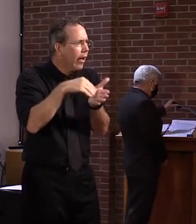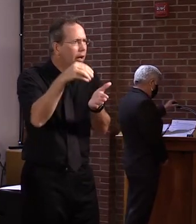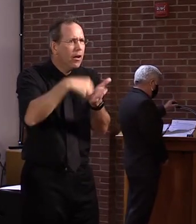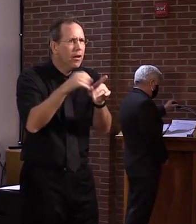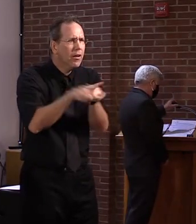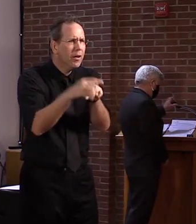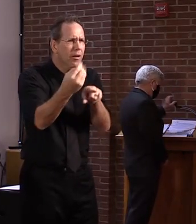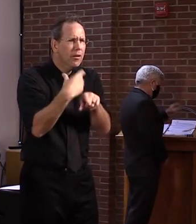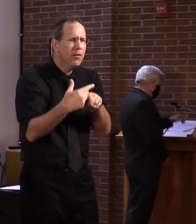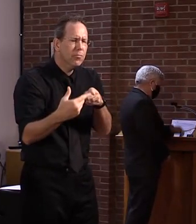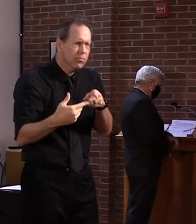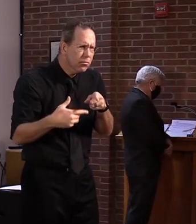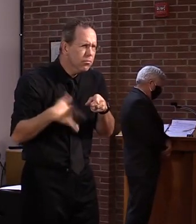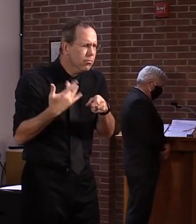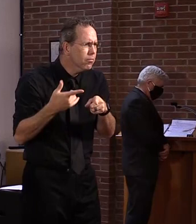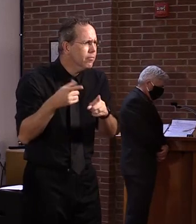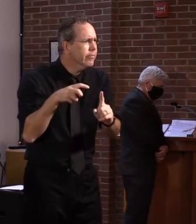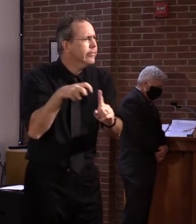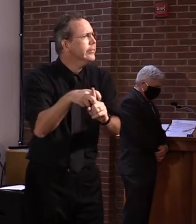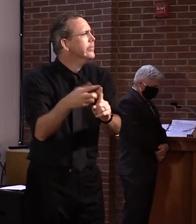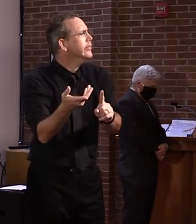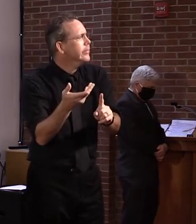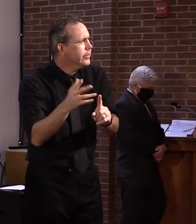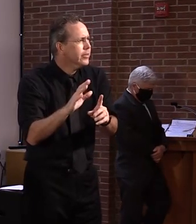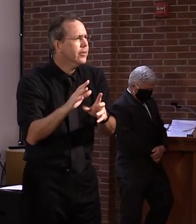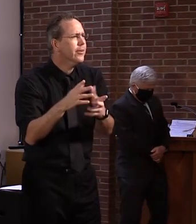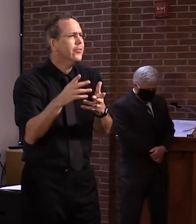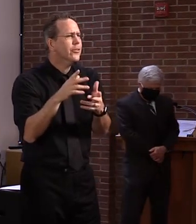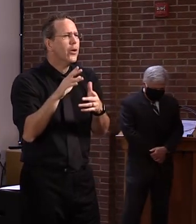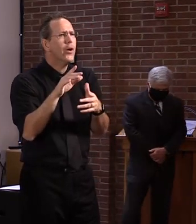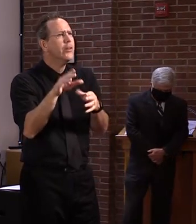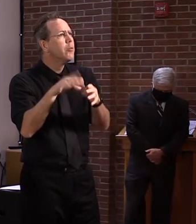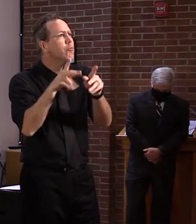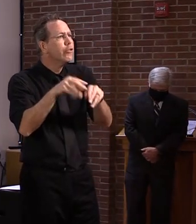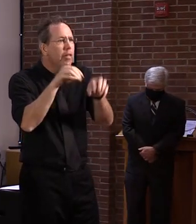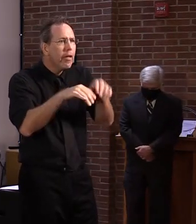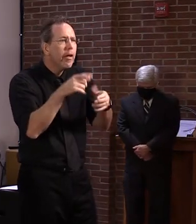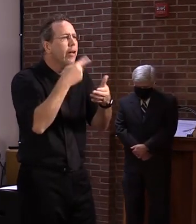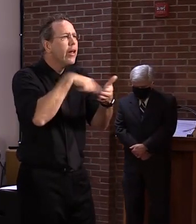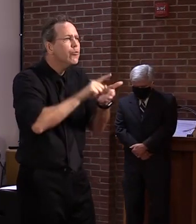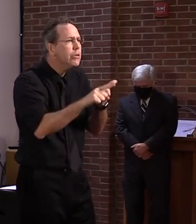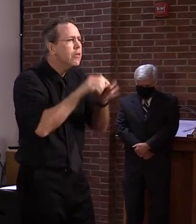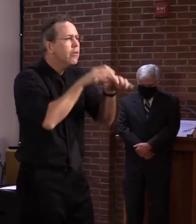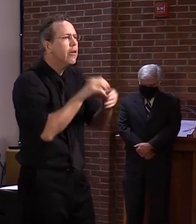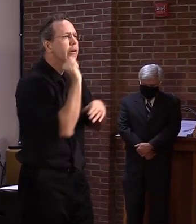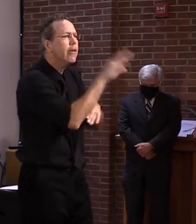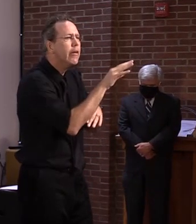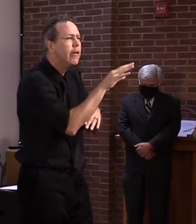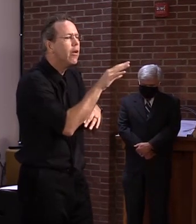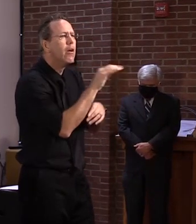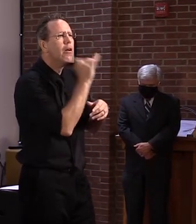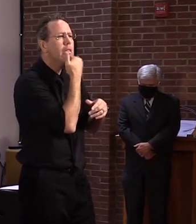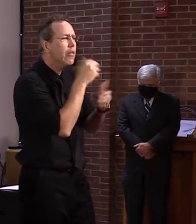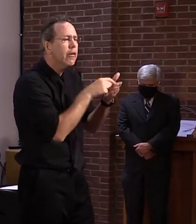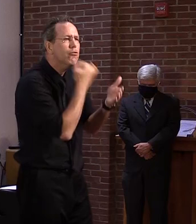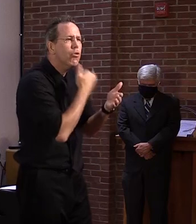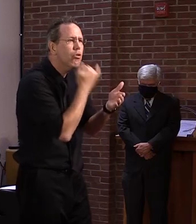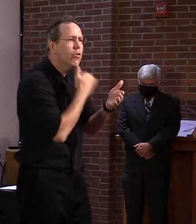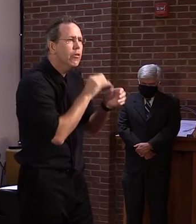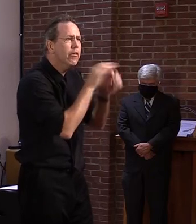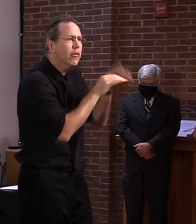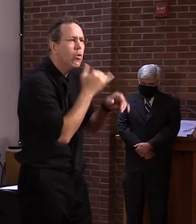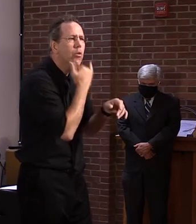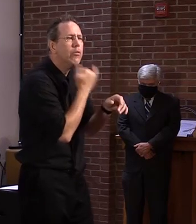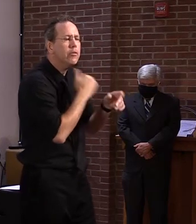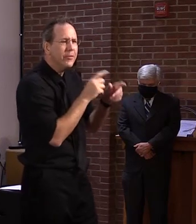in filling out the next week's claim or a claim further down the line, again, answers